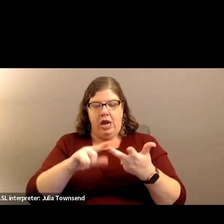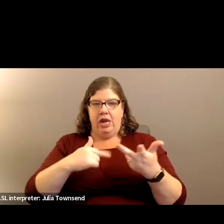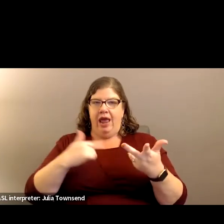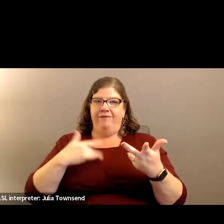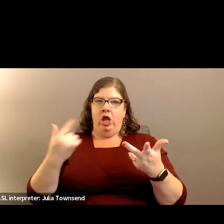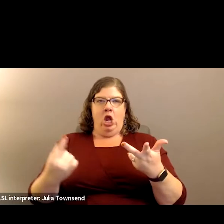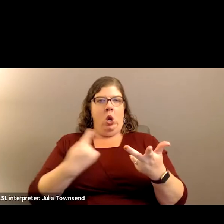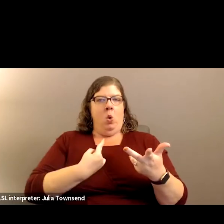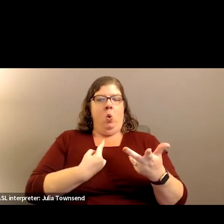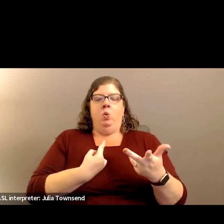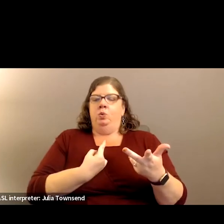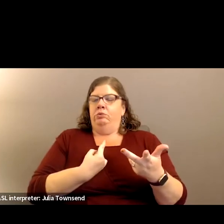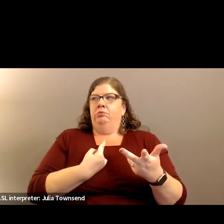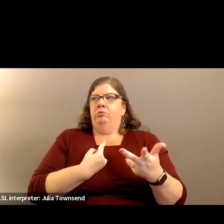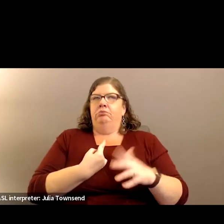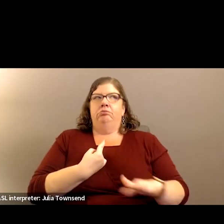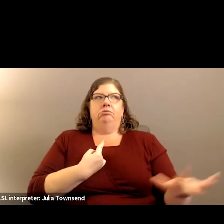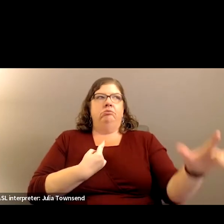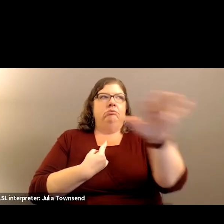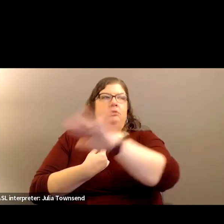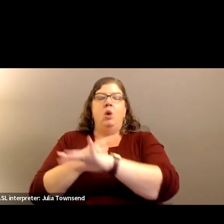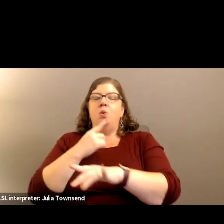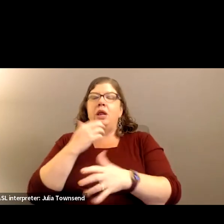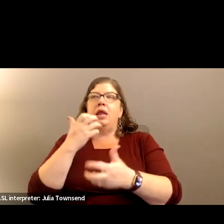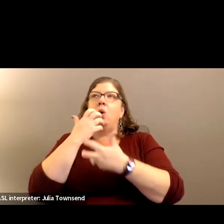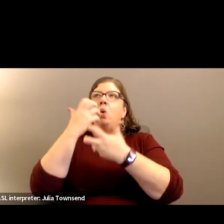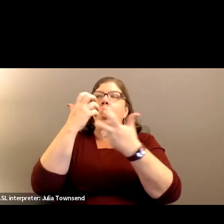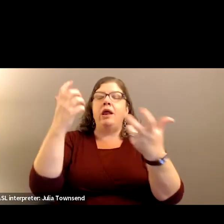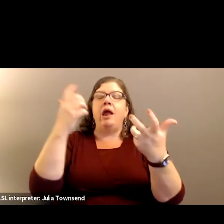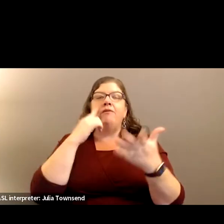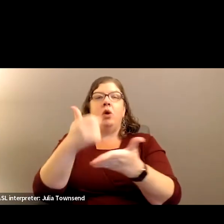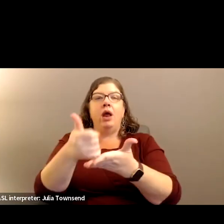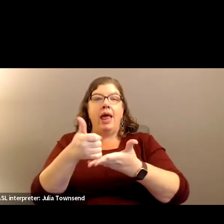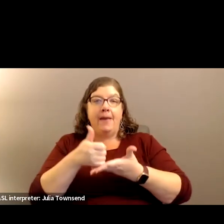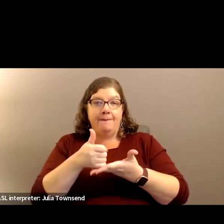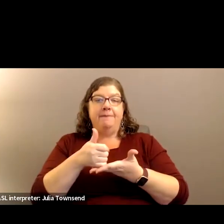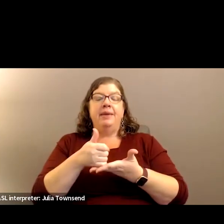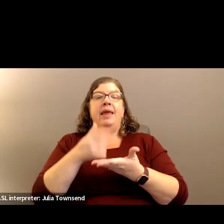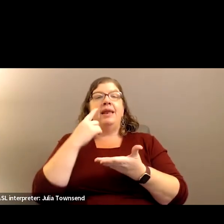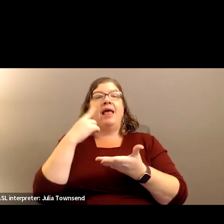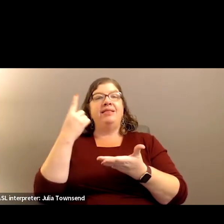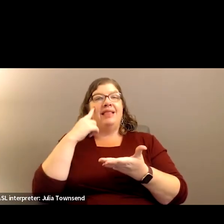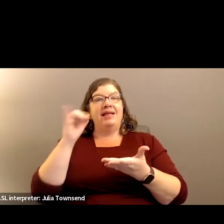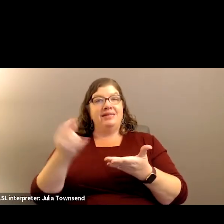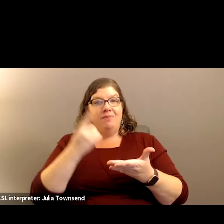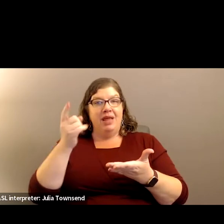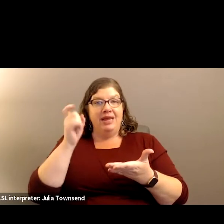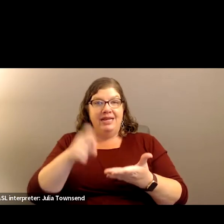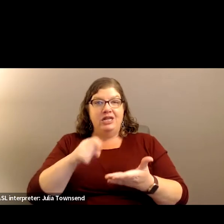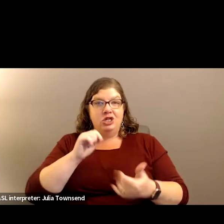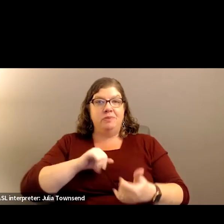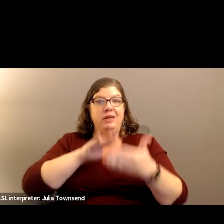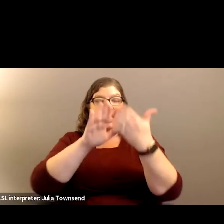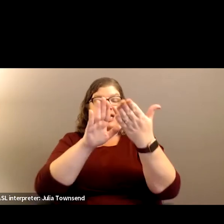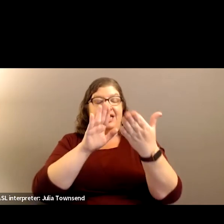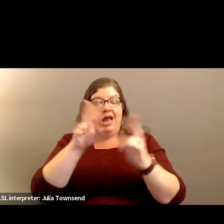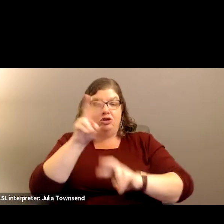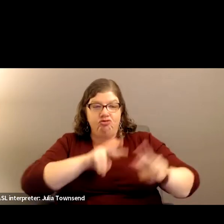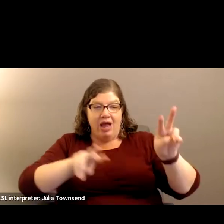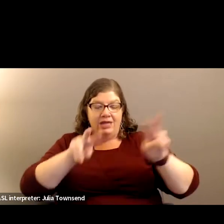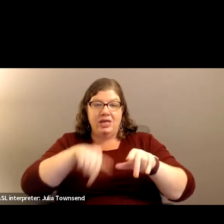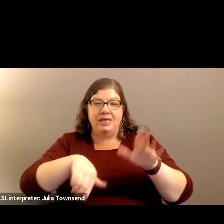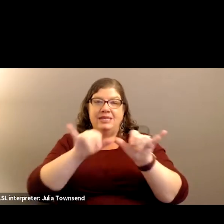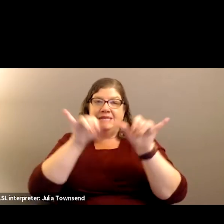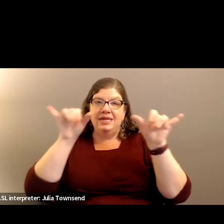and they really are calling out for help. And I think this is something that needs to be addressed within our system for it to